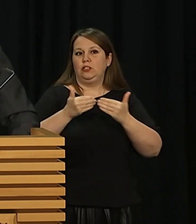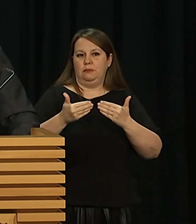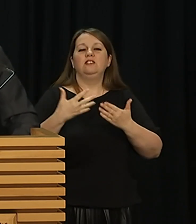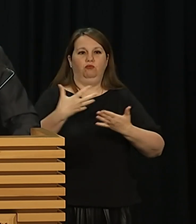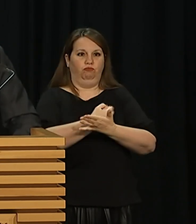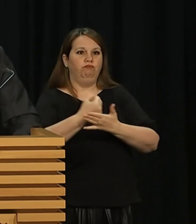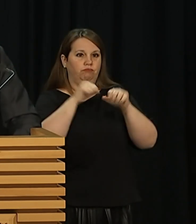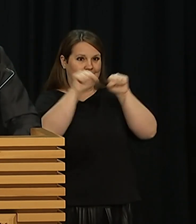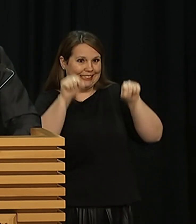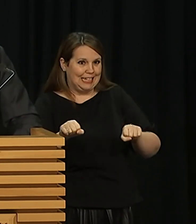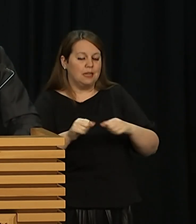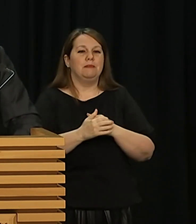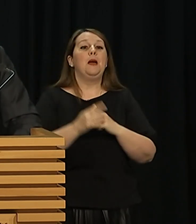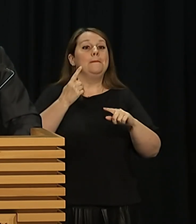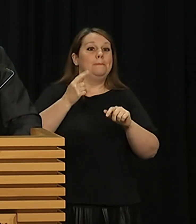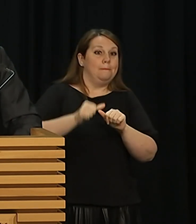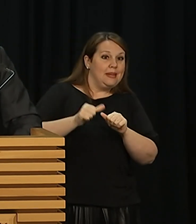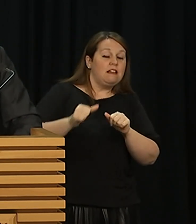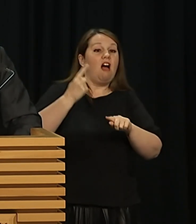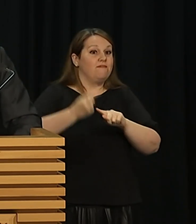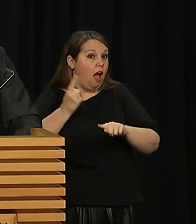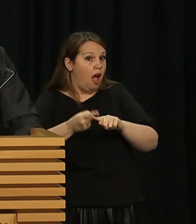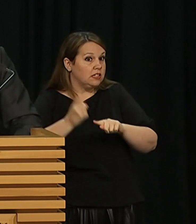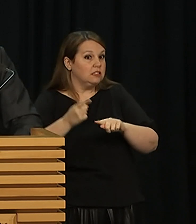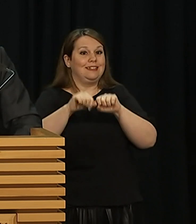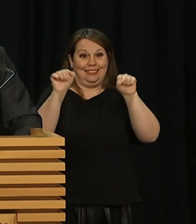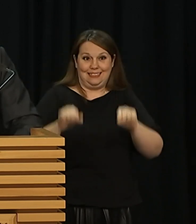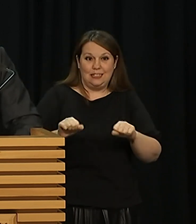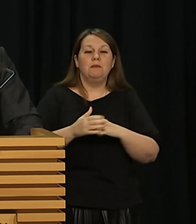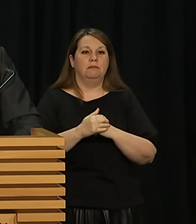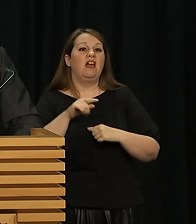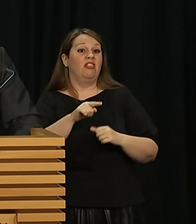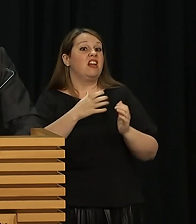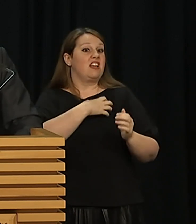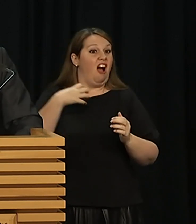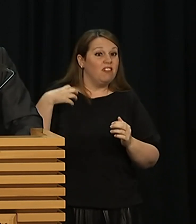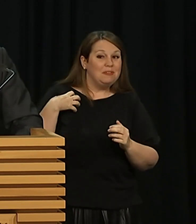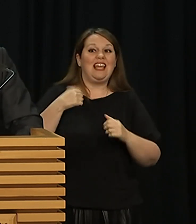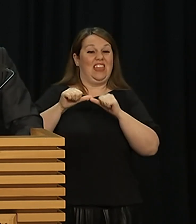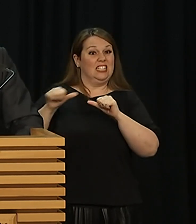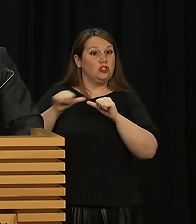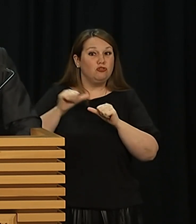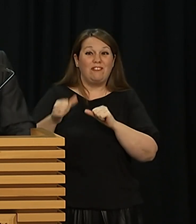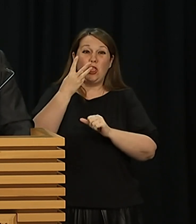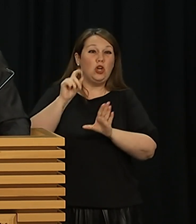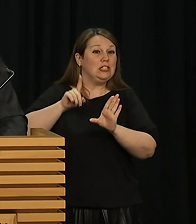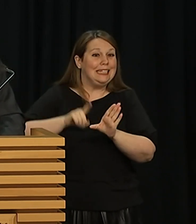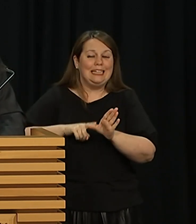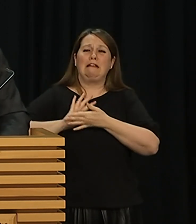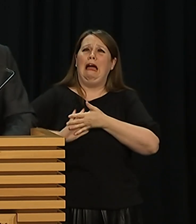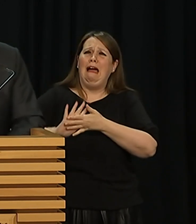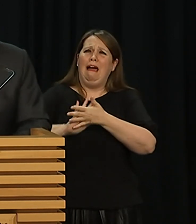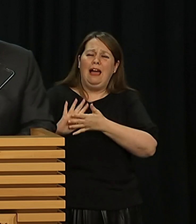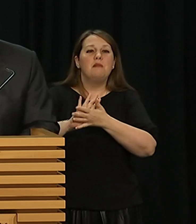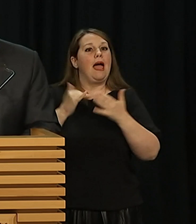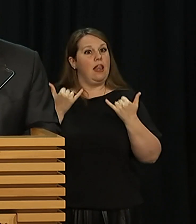version of the Resource Management Act that Government, opposition and industry alike have lamented for over 30 years. I'll leave the details